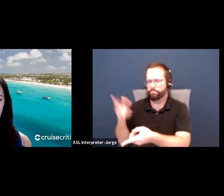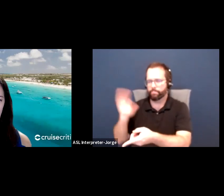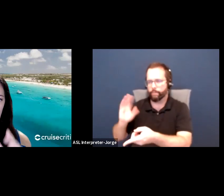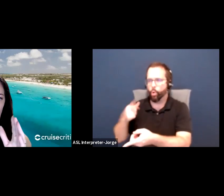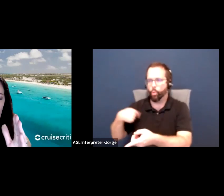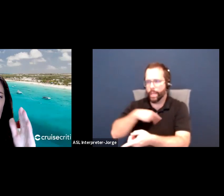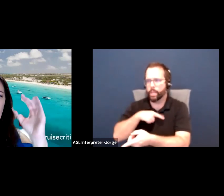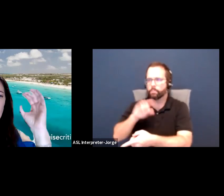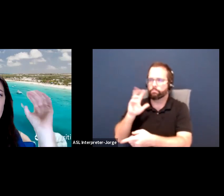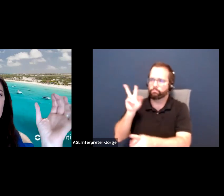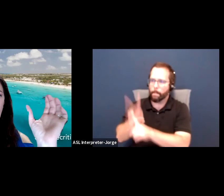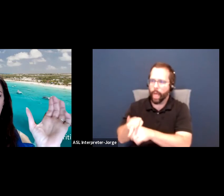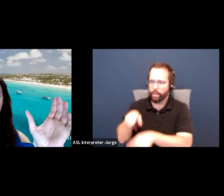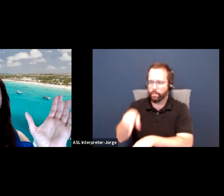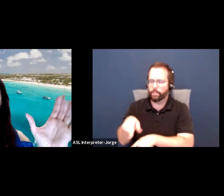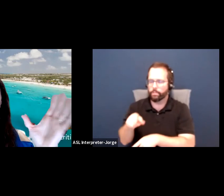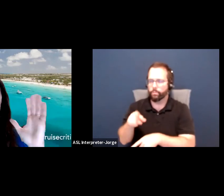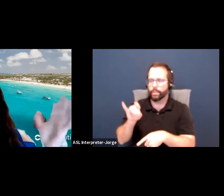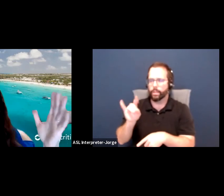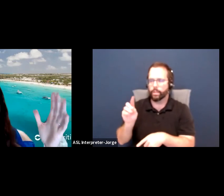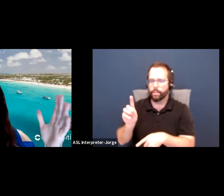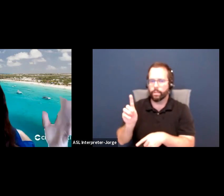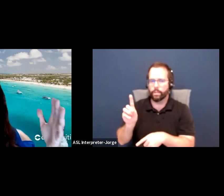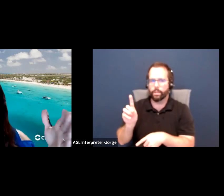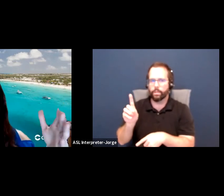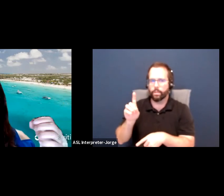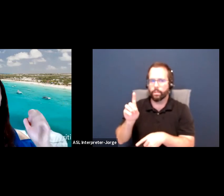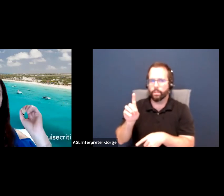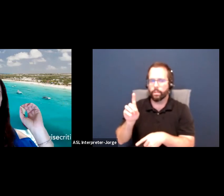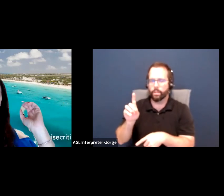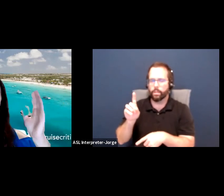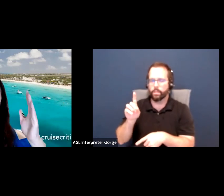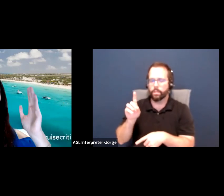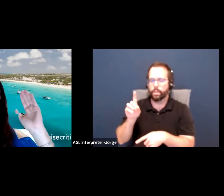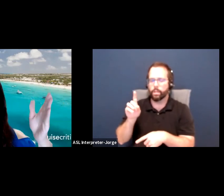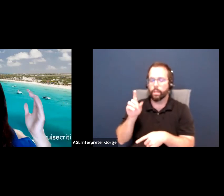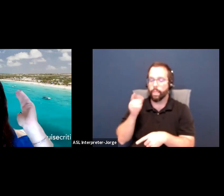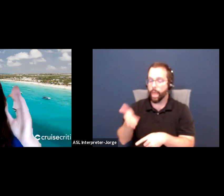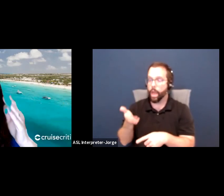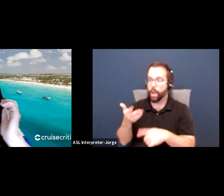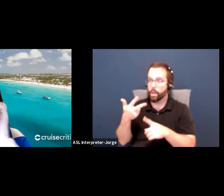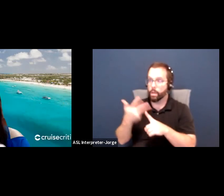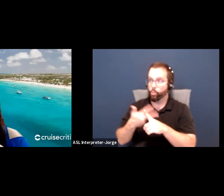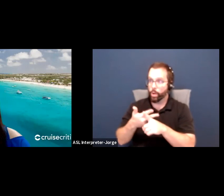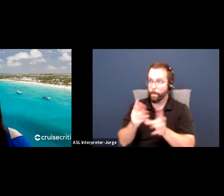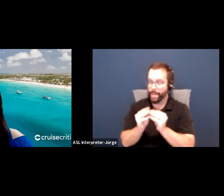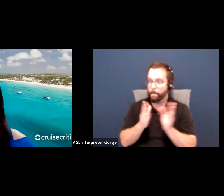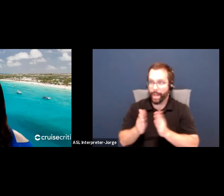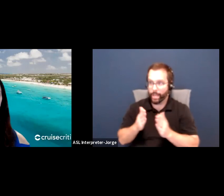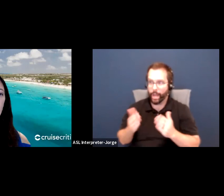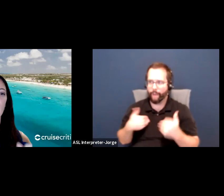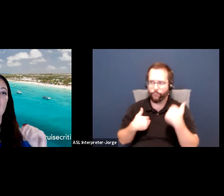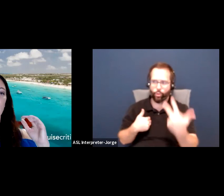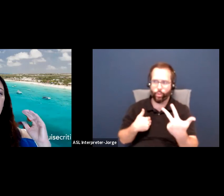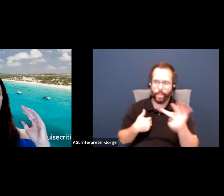it has the planning for these quarterly meetings. You have three columns, date, action item, and responsible